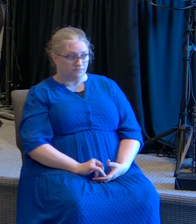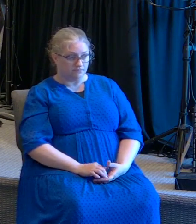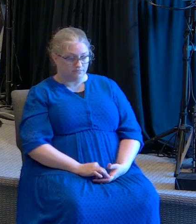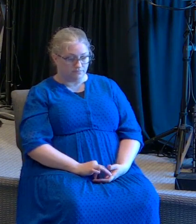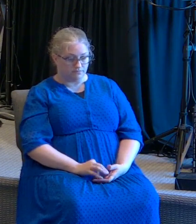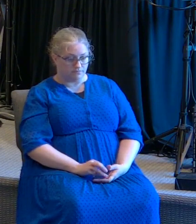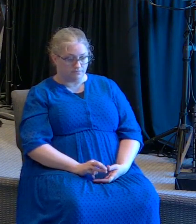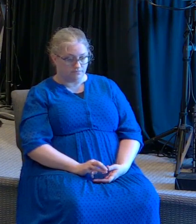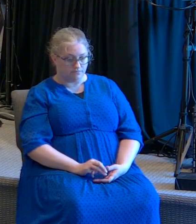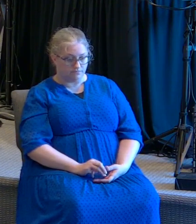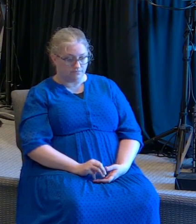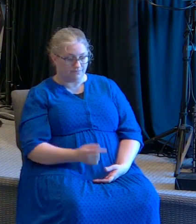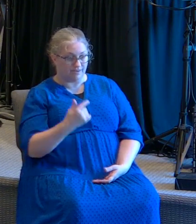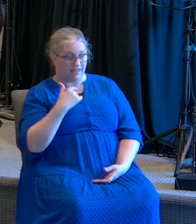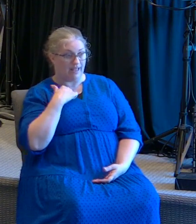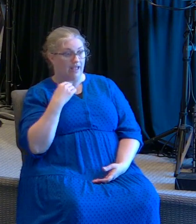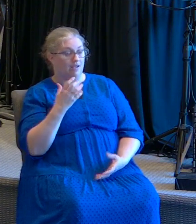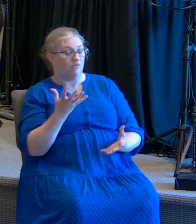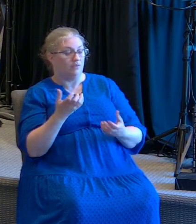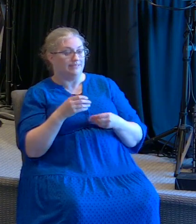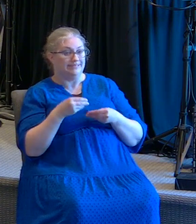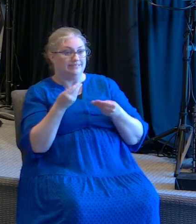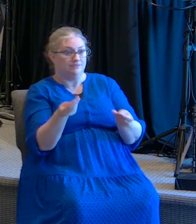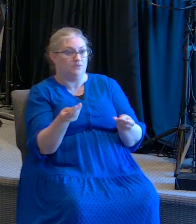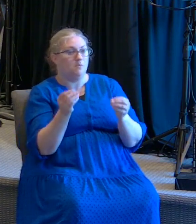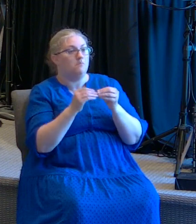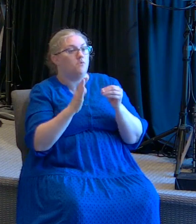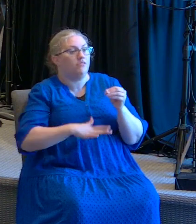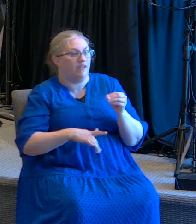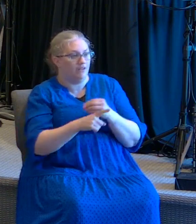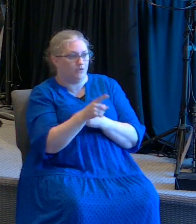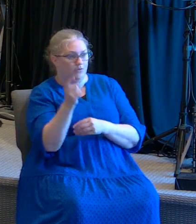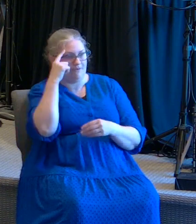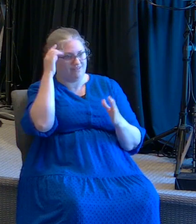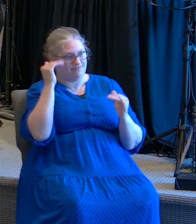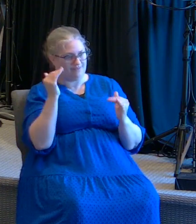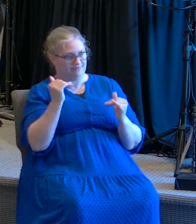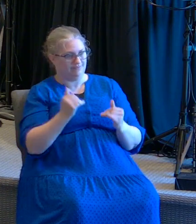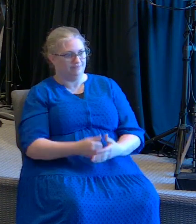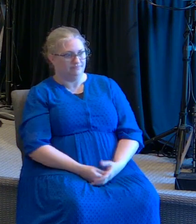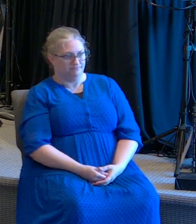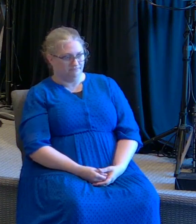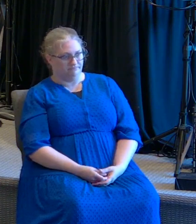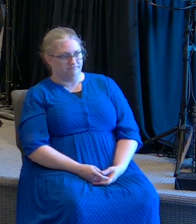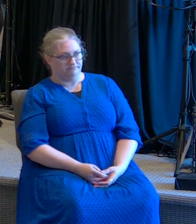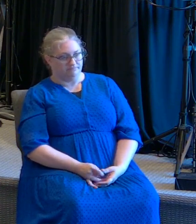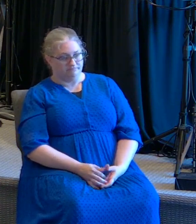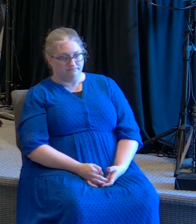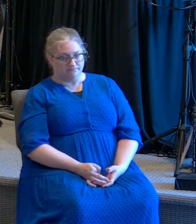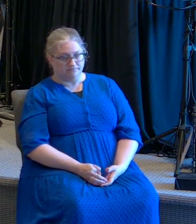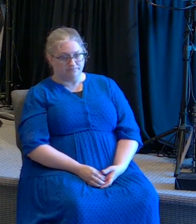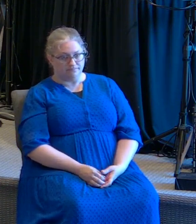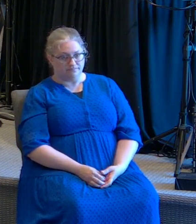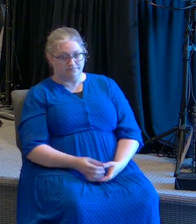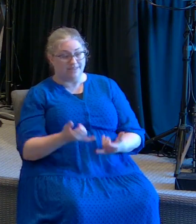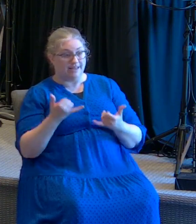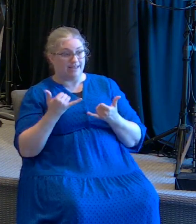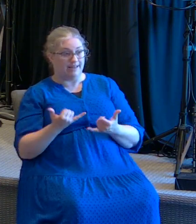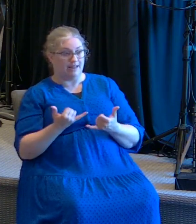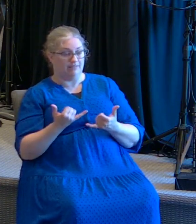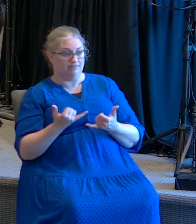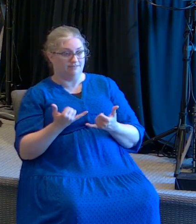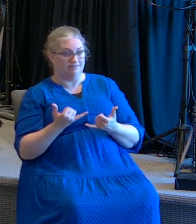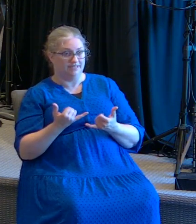venido. I want to give you more than you expected. Yo quiero darte más de lo que tú esperas. Now unto Him